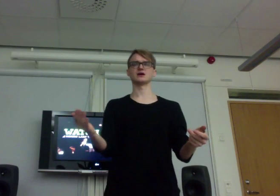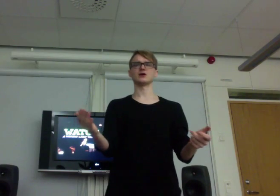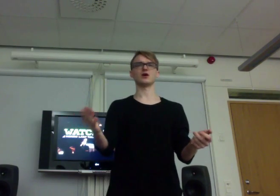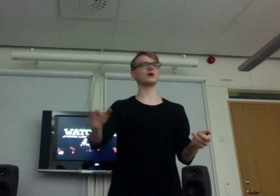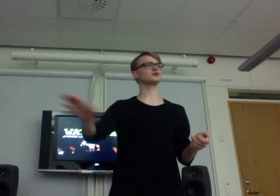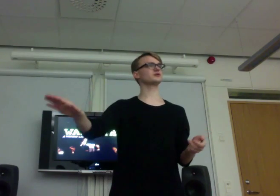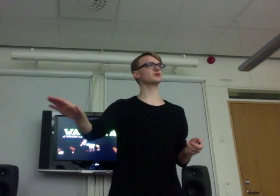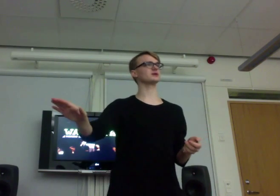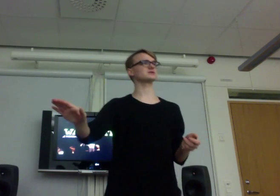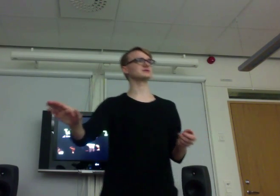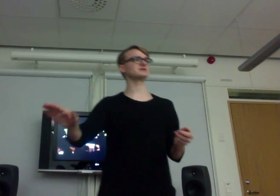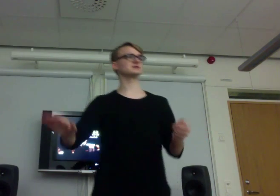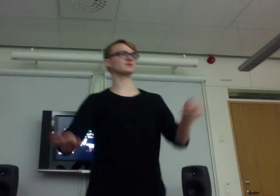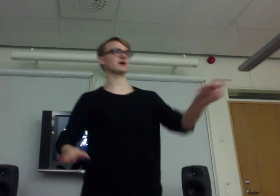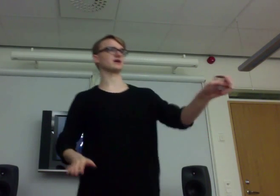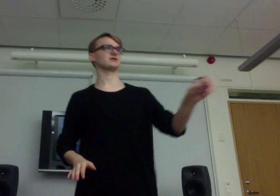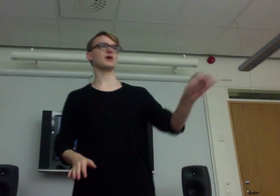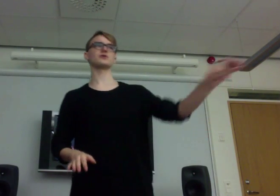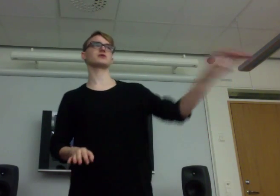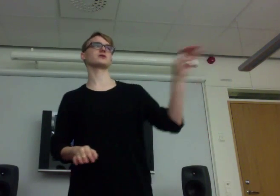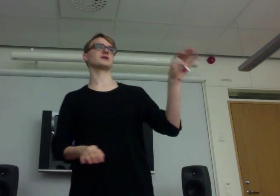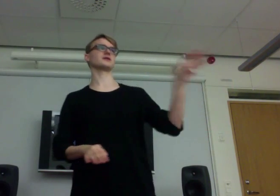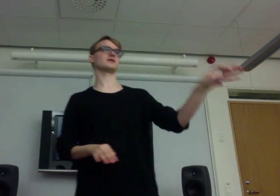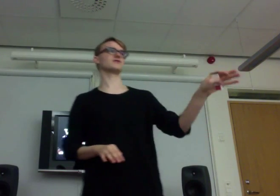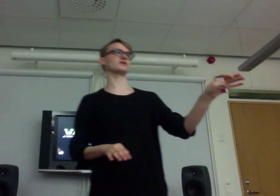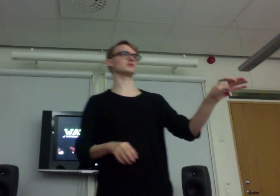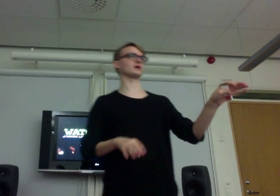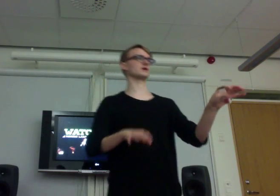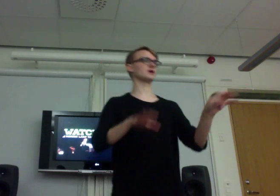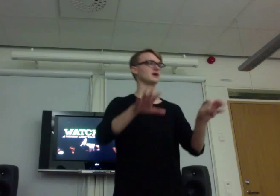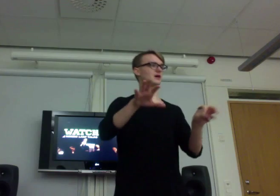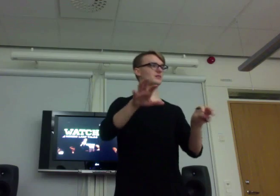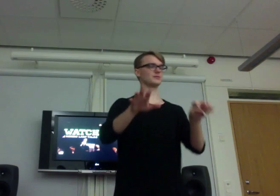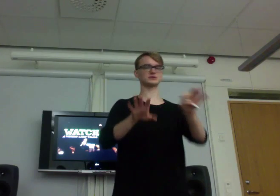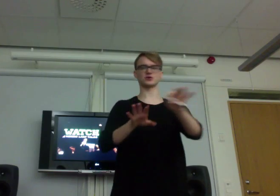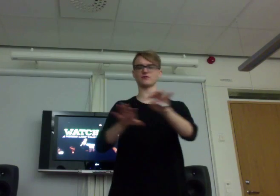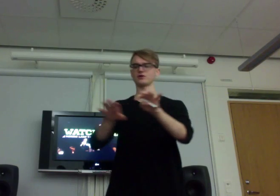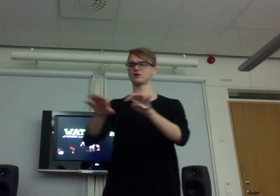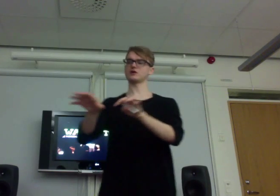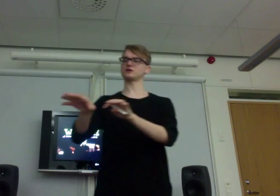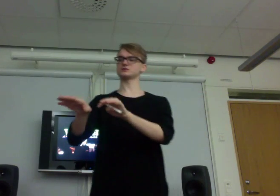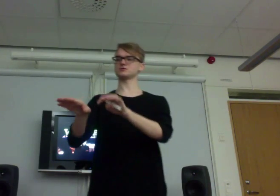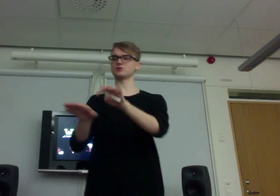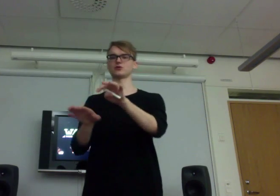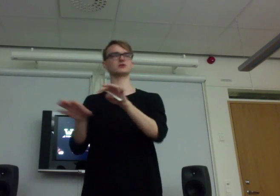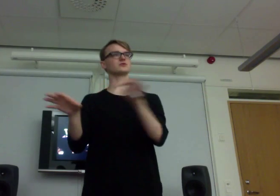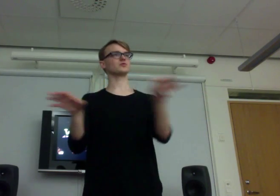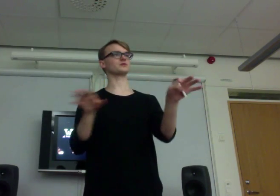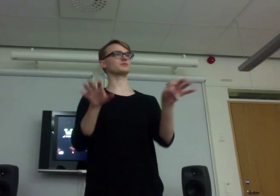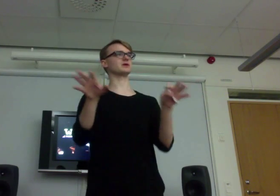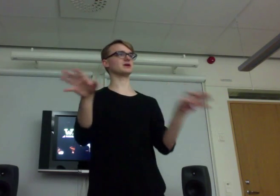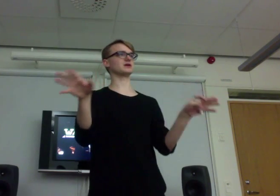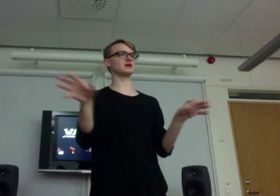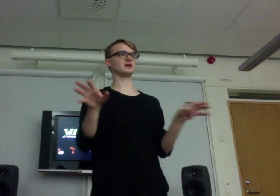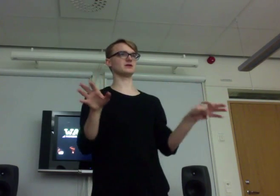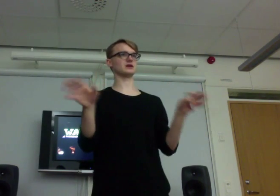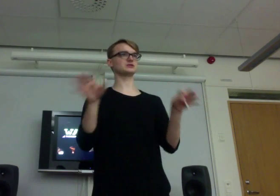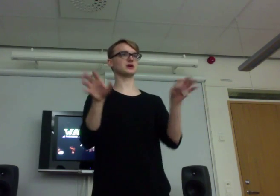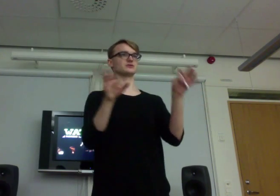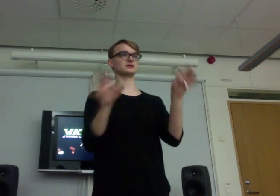Oh, you're doing this in this way. Oh, we're doing it in a different way. And people sort of looked what each country did